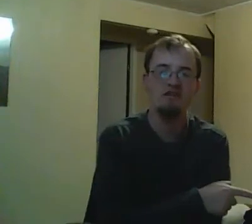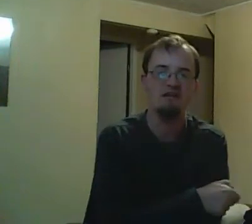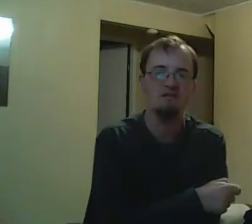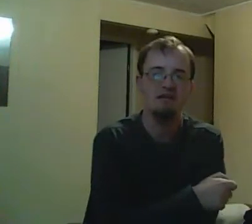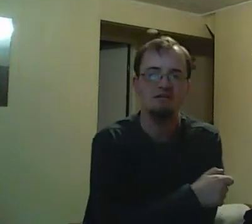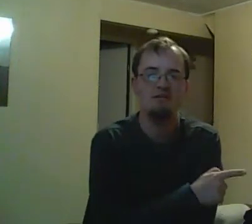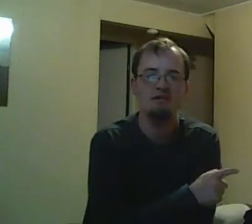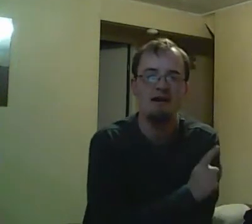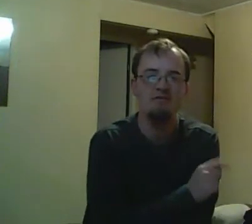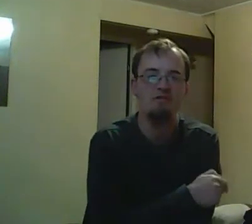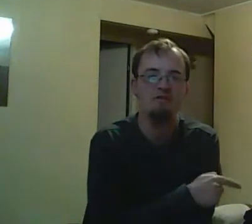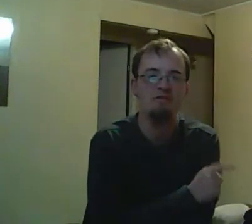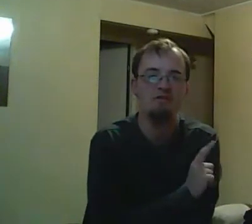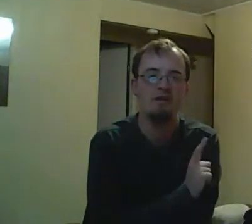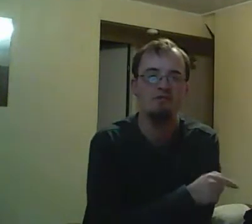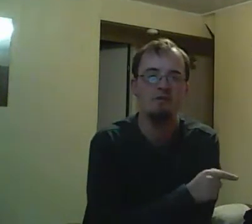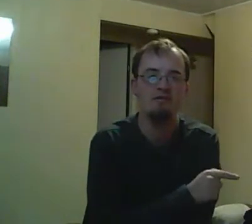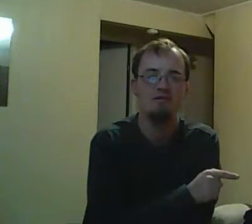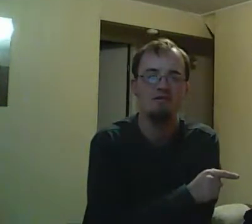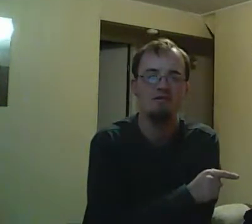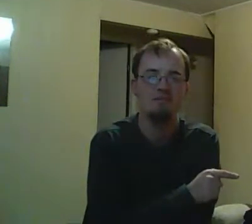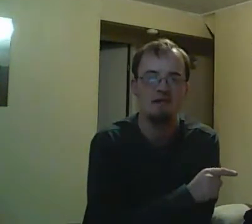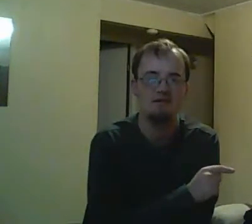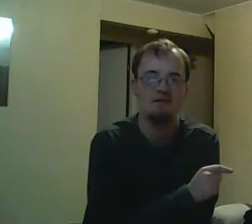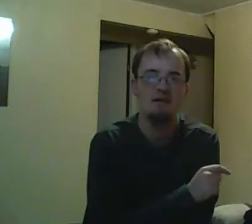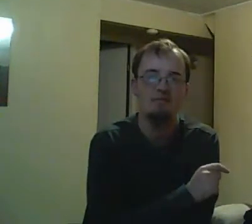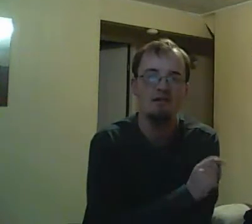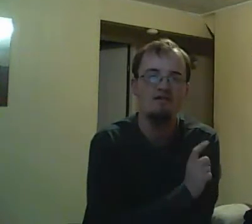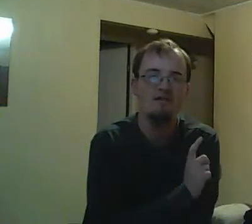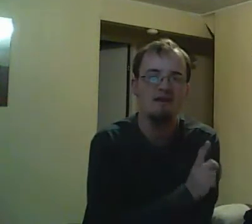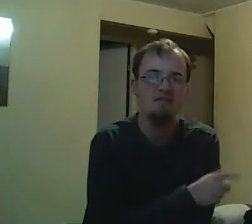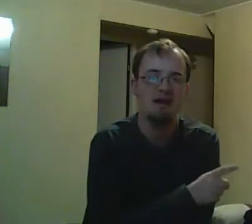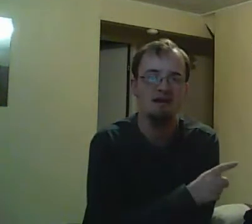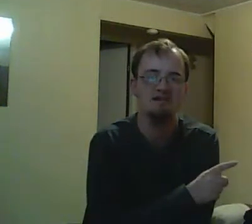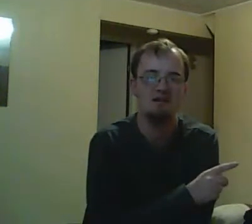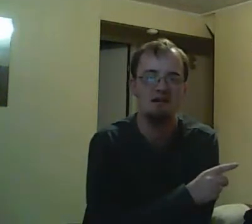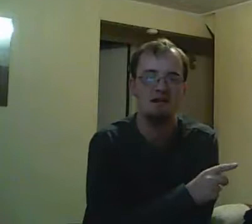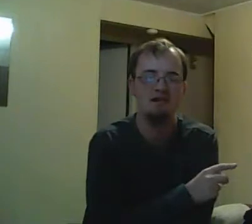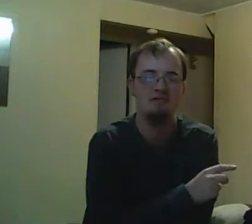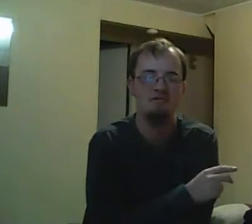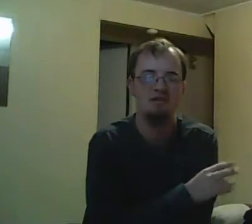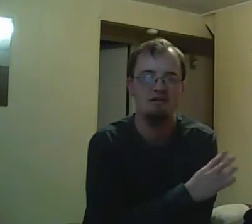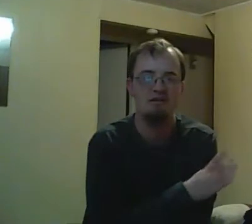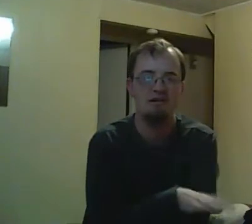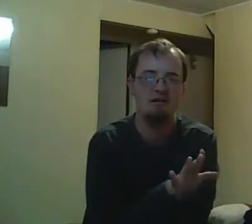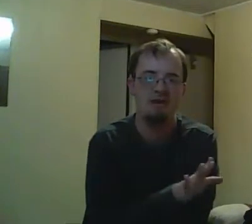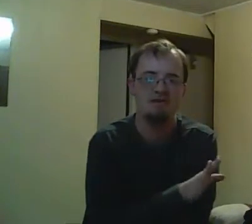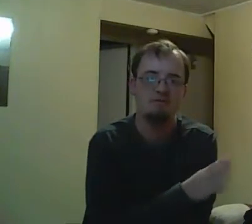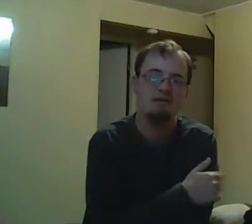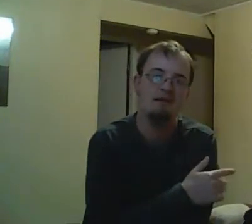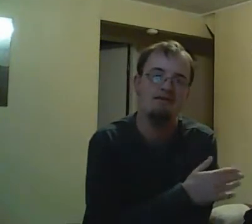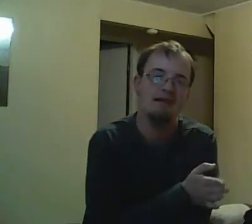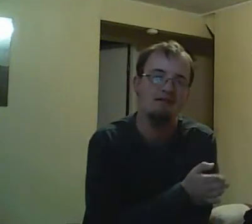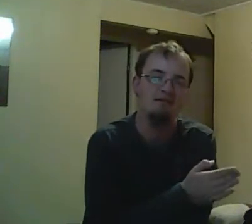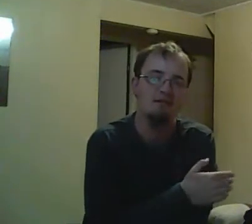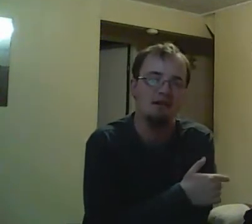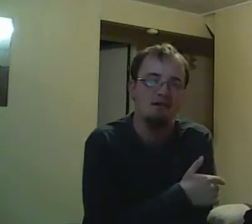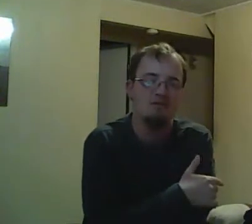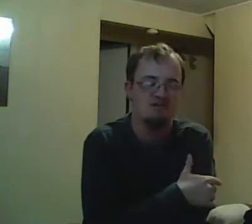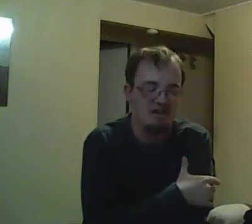So, unfortunately, Mark at the Moon marks the end of Radich once and for all. He says he's been reassigned. The way you